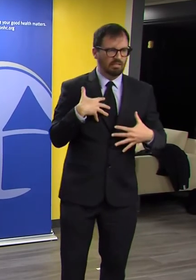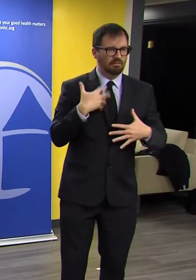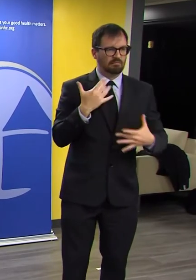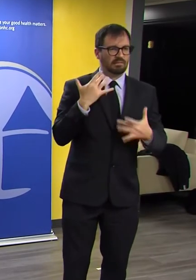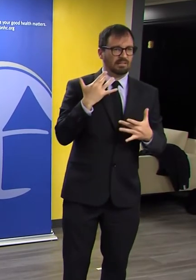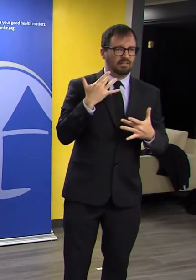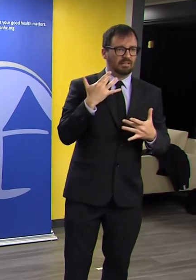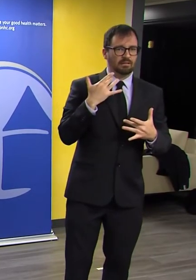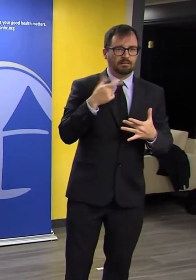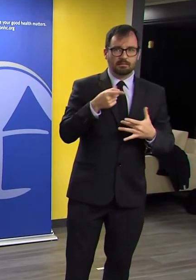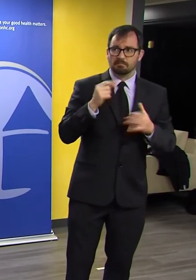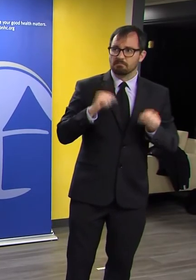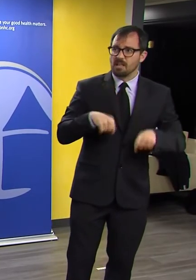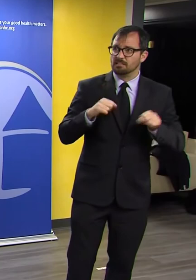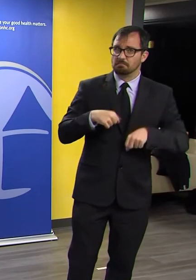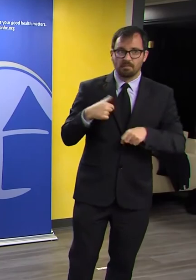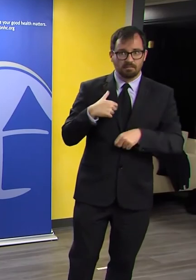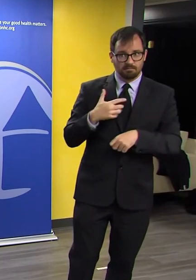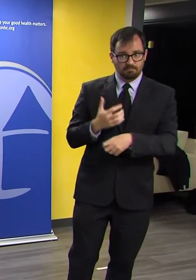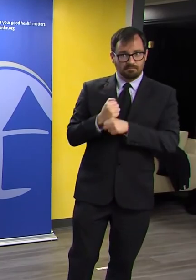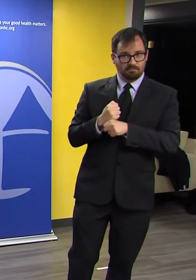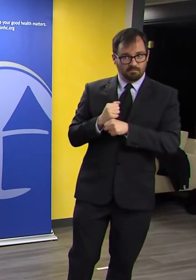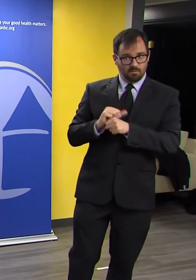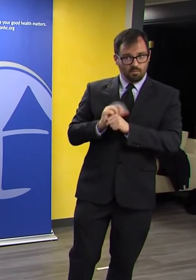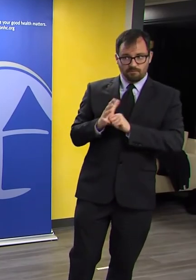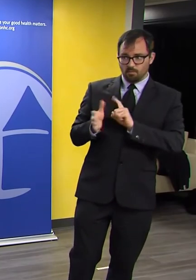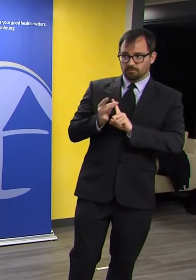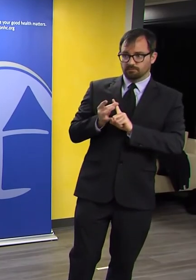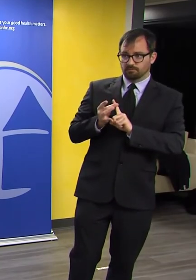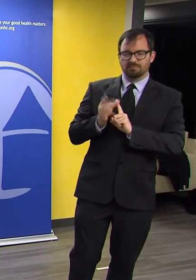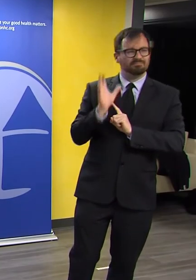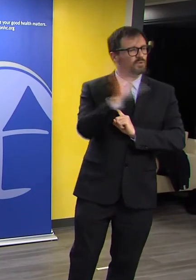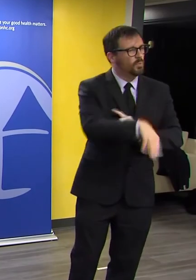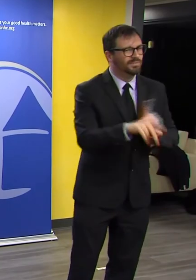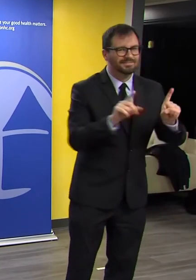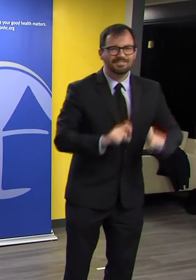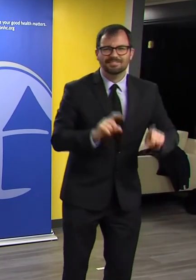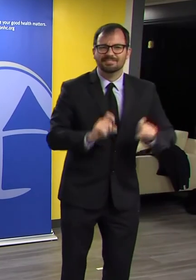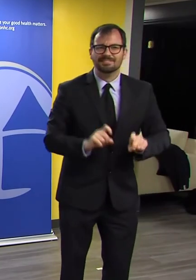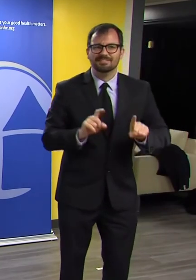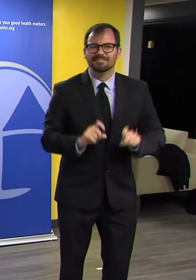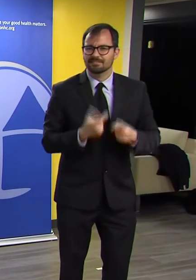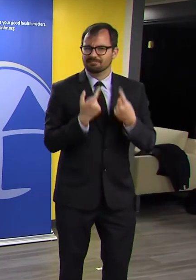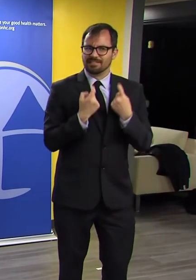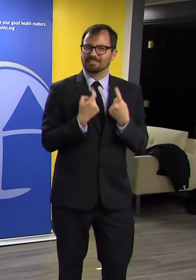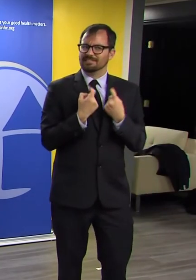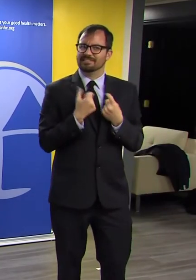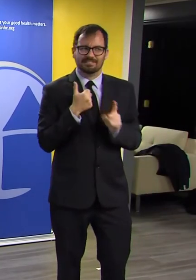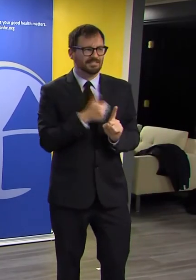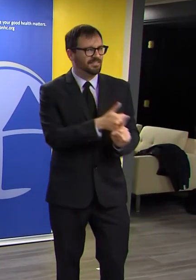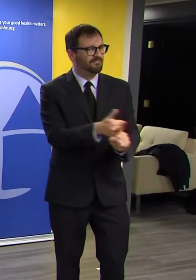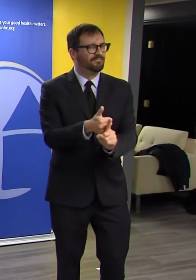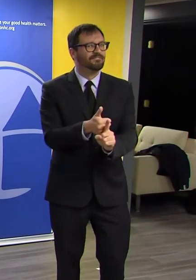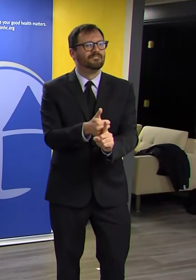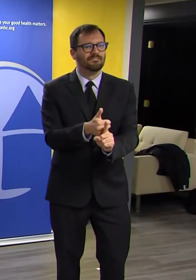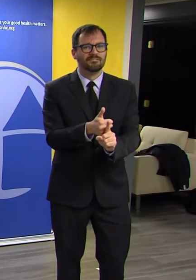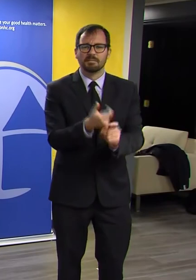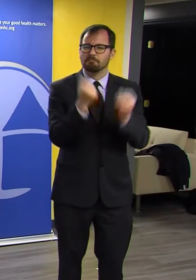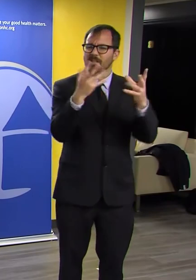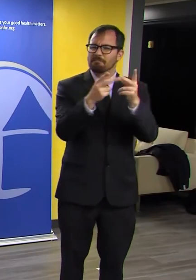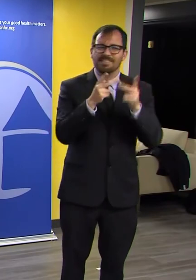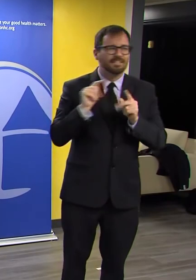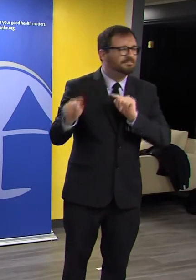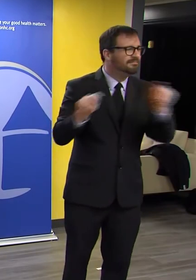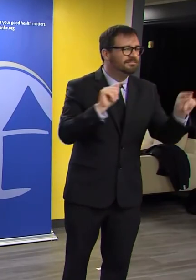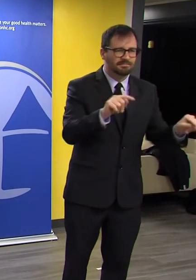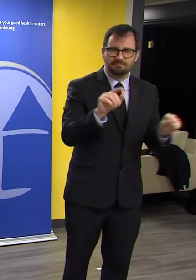is free, widely available with over 400 testing sites across the Commonwealth. And we are adding additional free testing sites in our